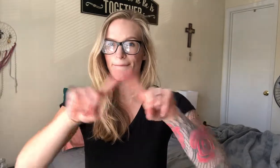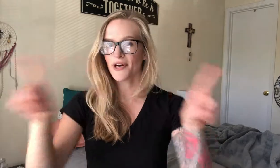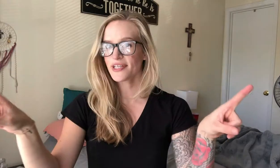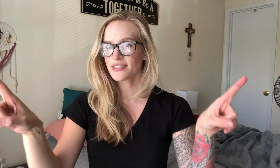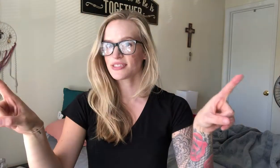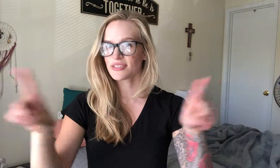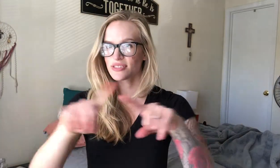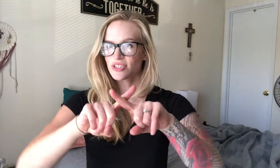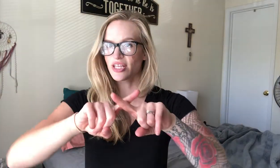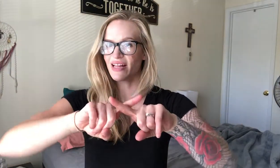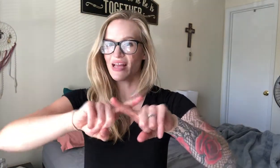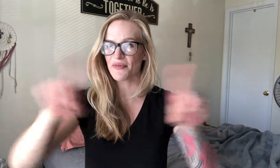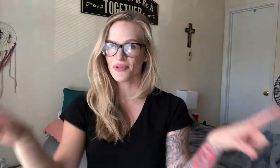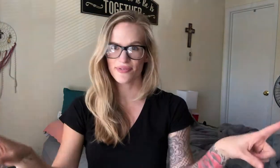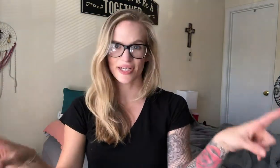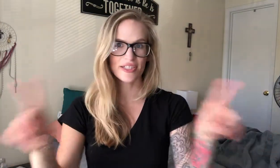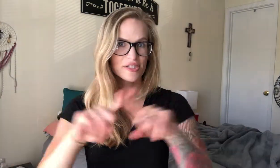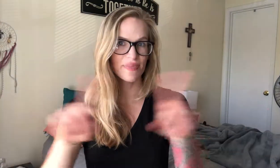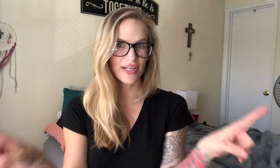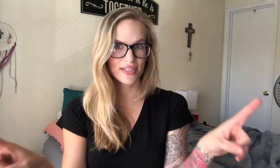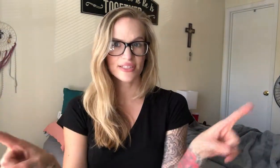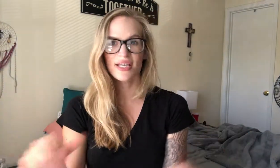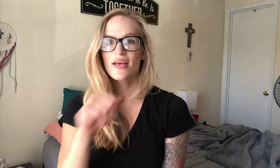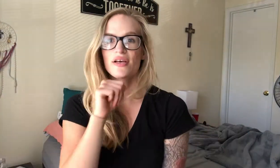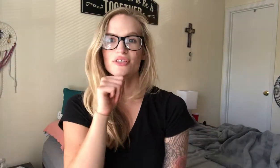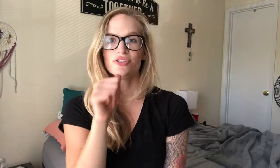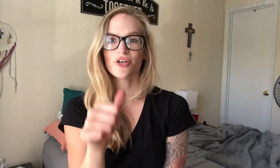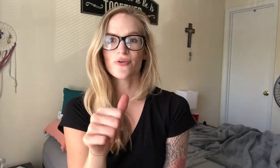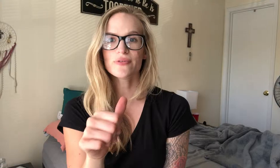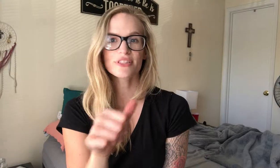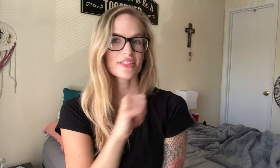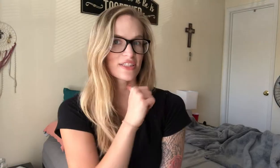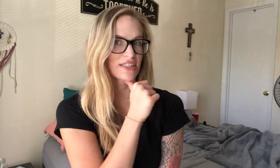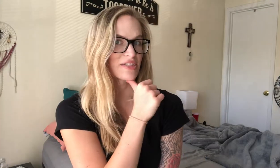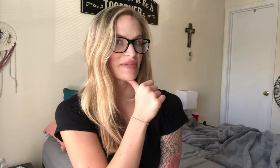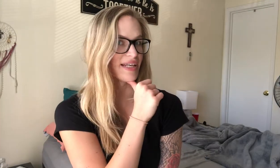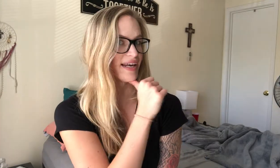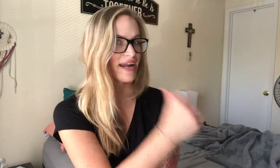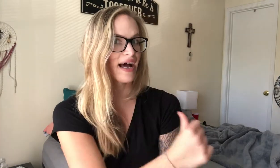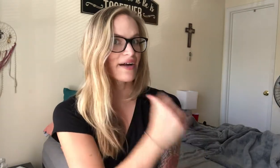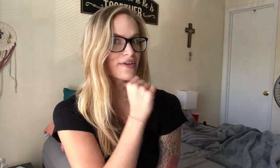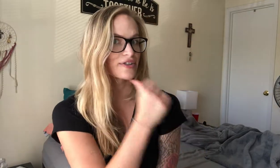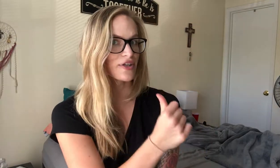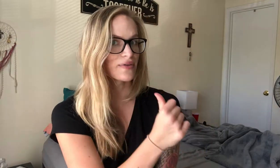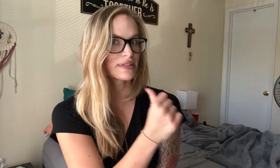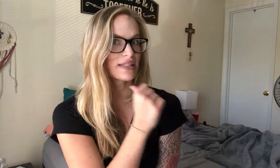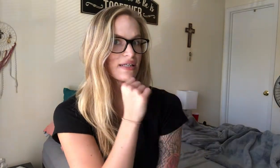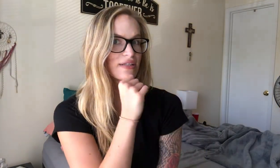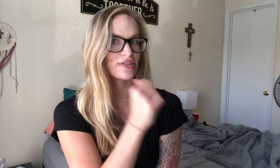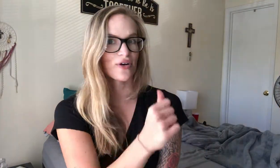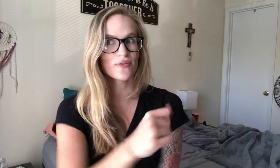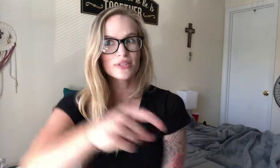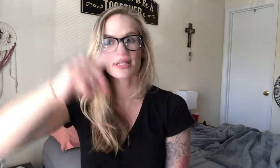But. Draw that line with your fingers. But. Don't. So this could be not or don't. Don't.